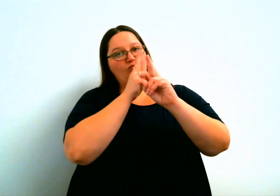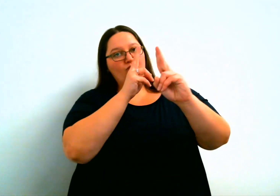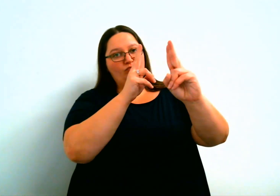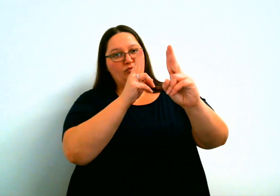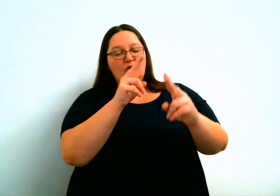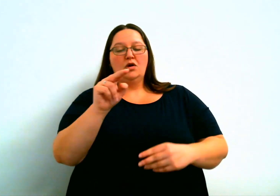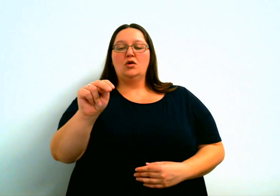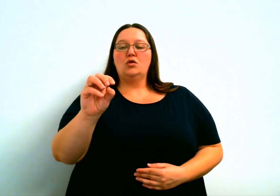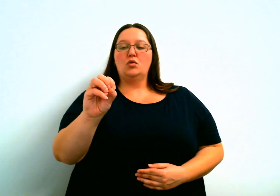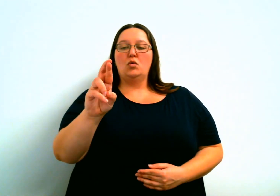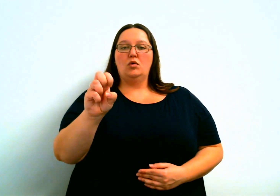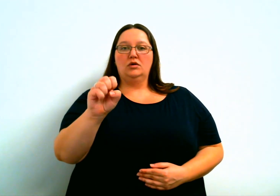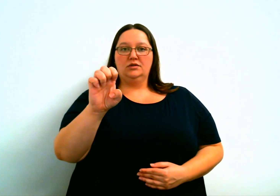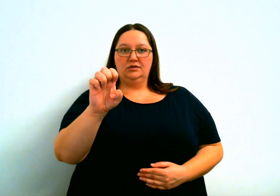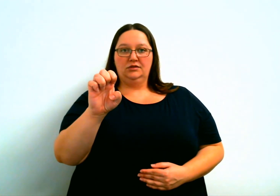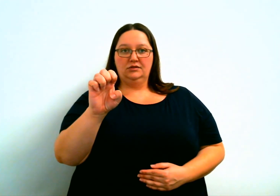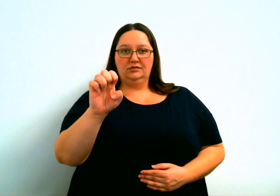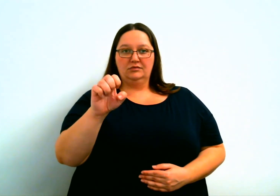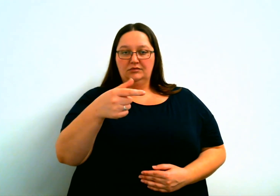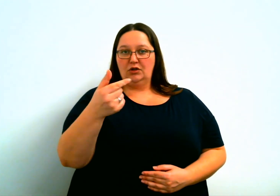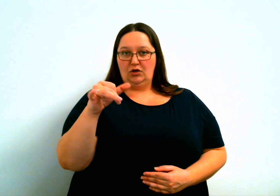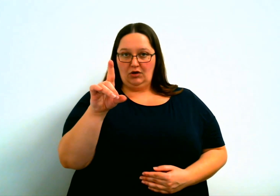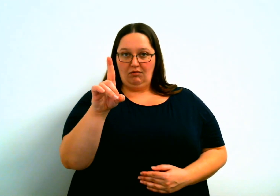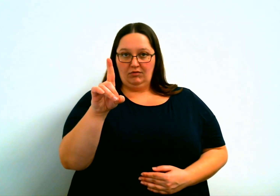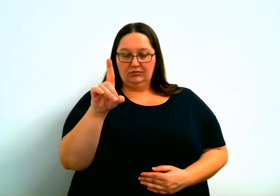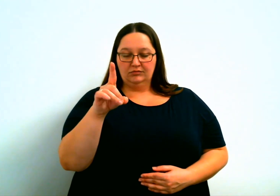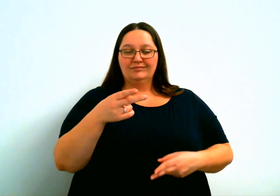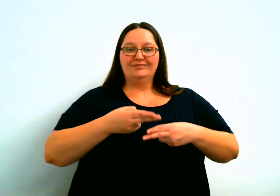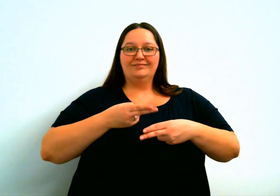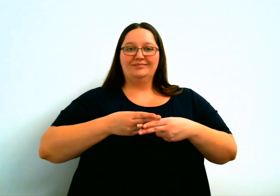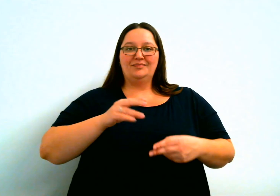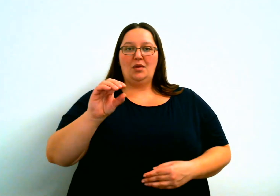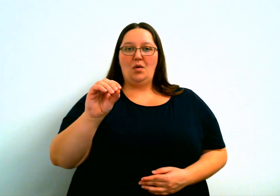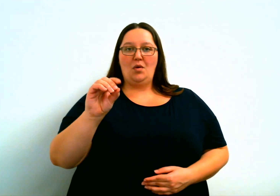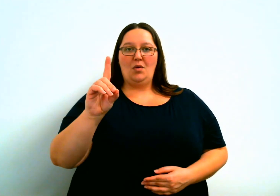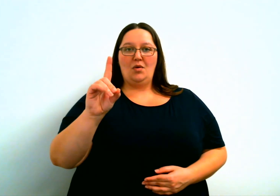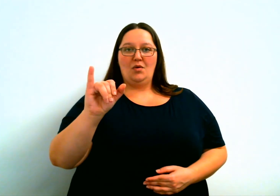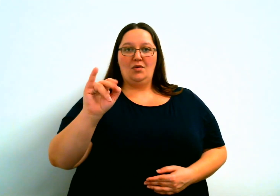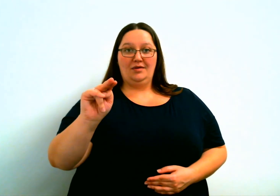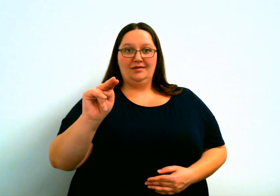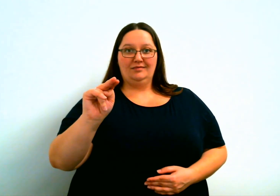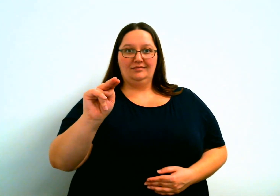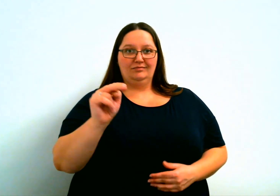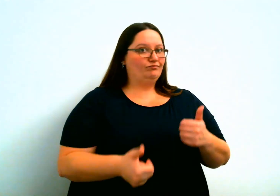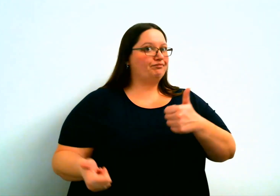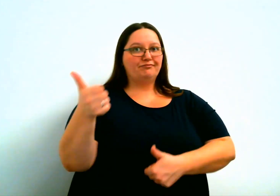Wednesday was named to honor the Norse god, Odin.